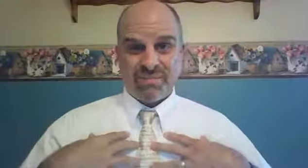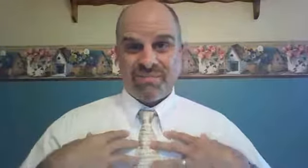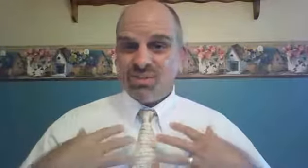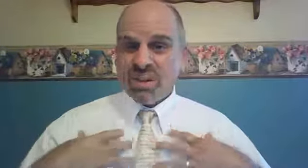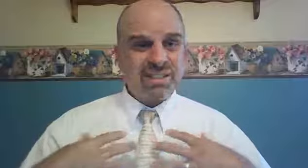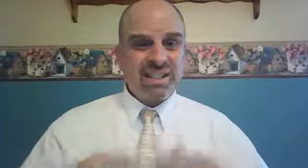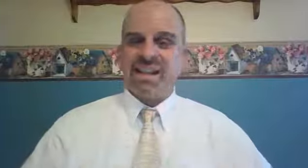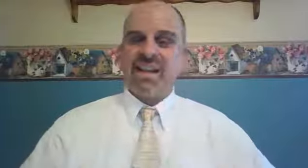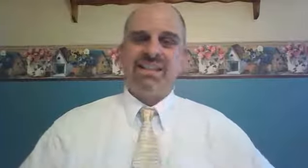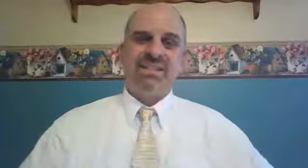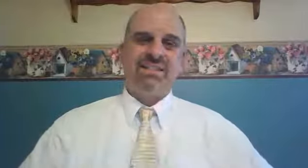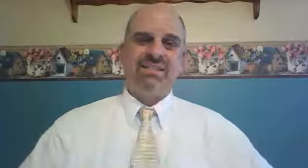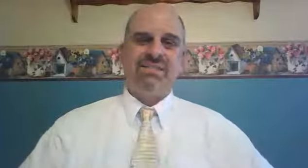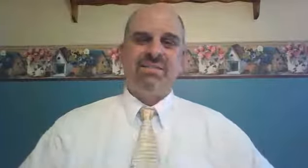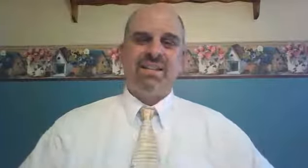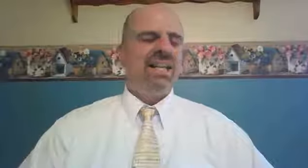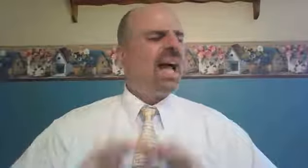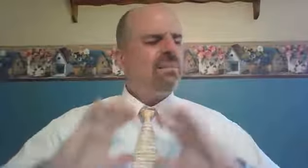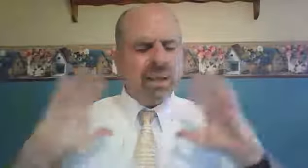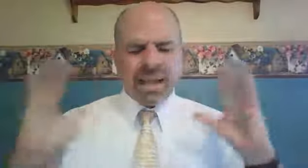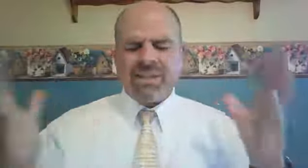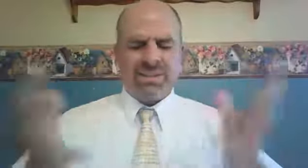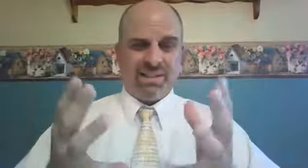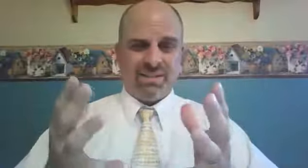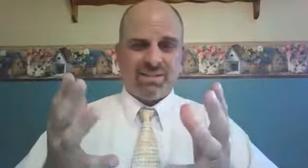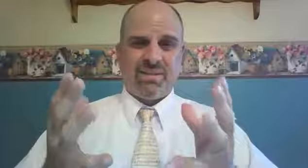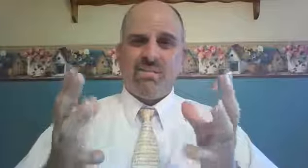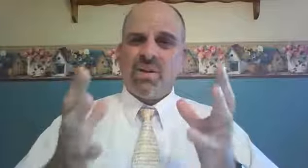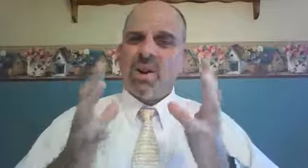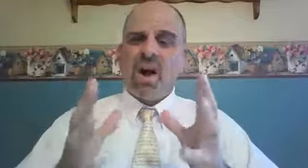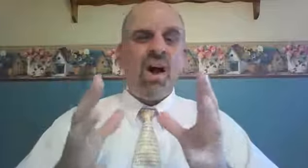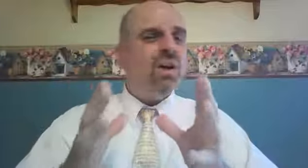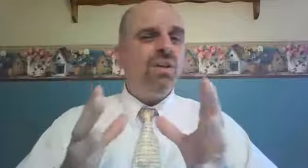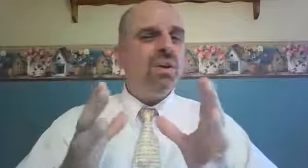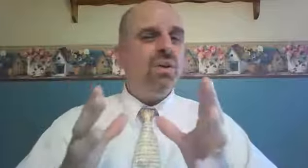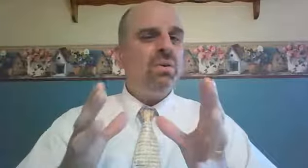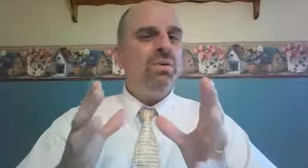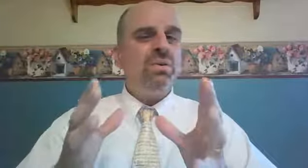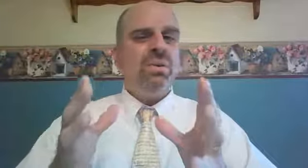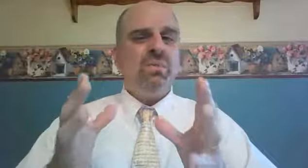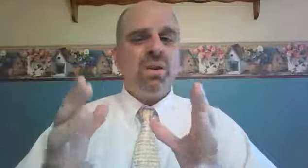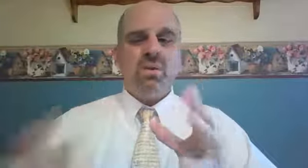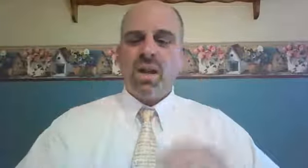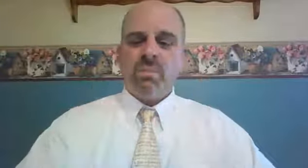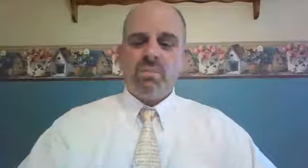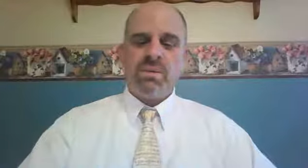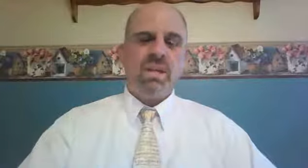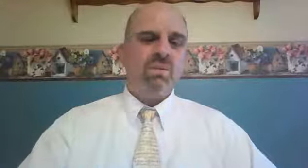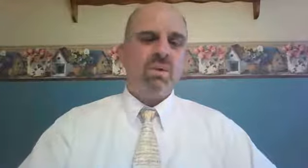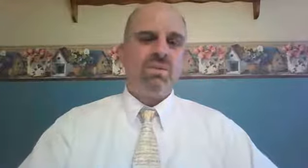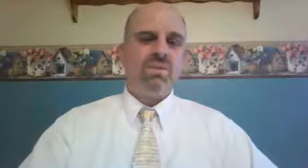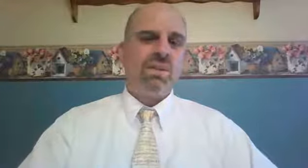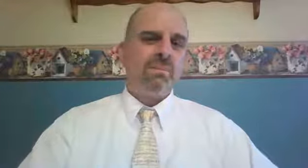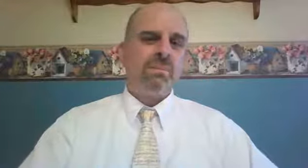just like us. God blesses all those who come to take refuge in him.